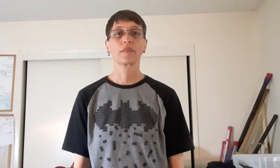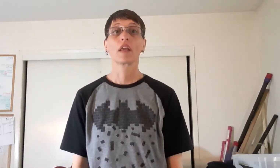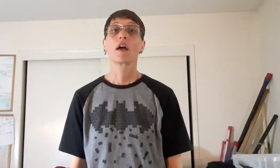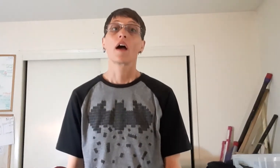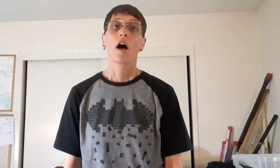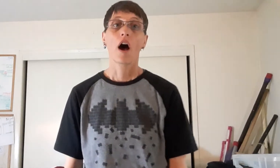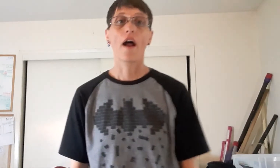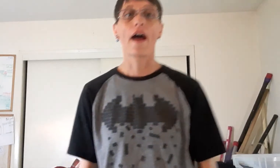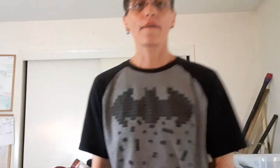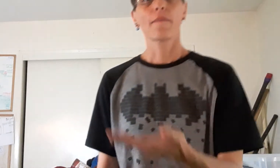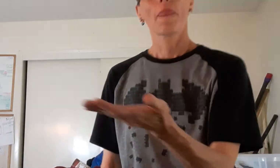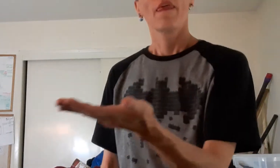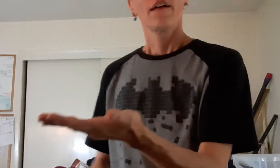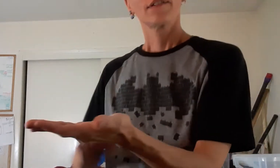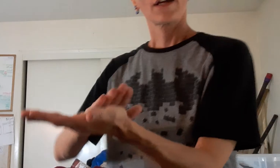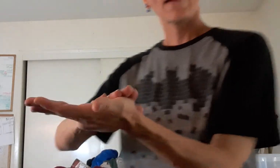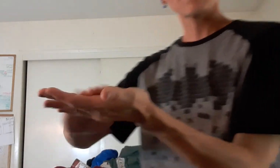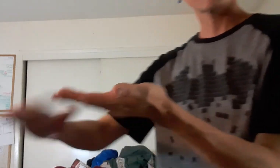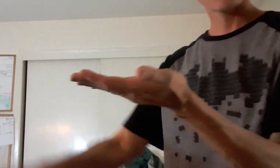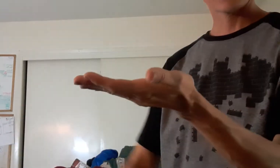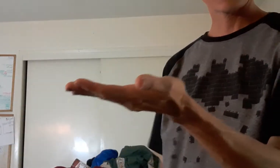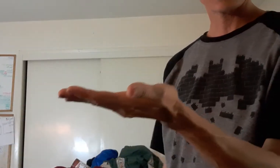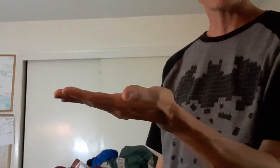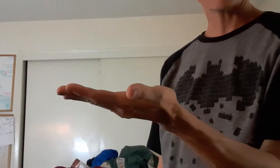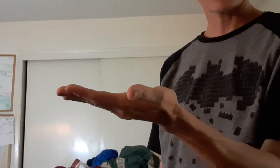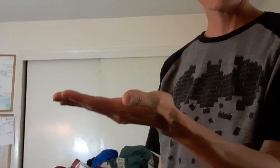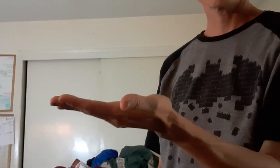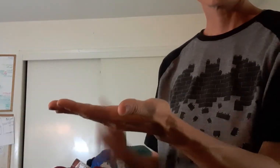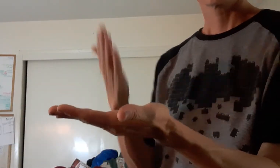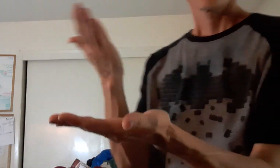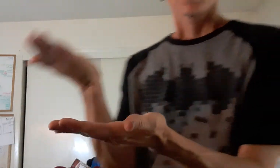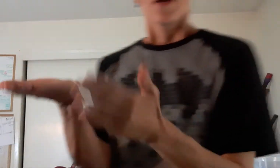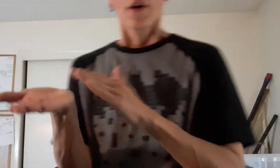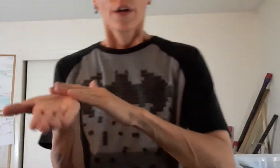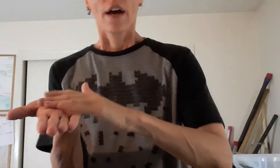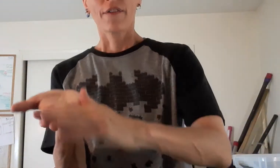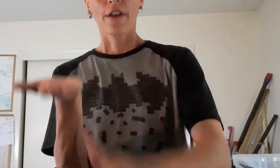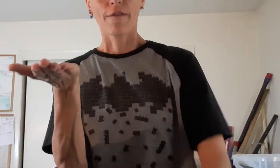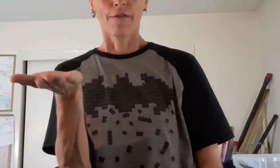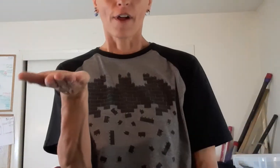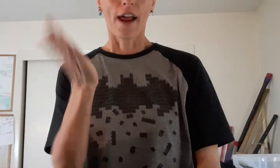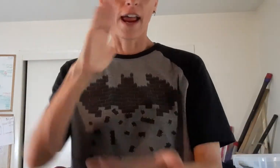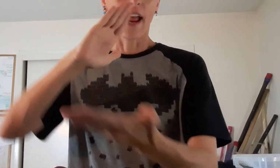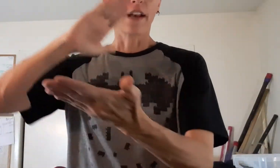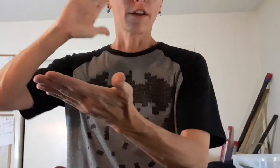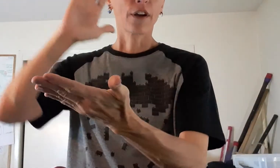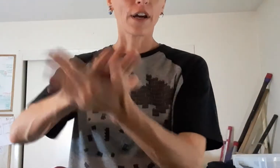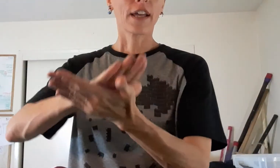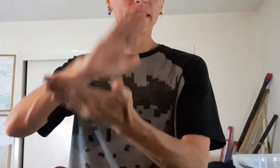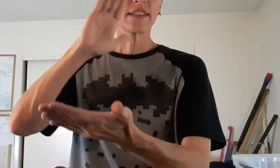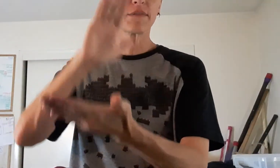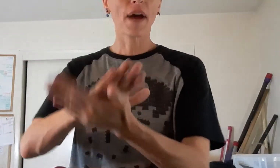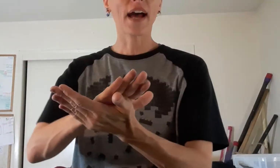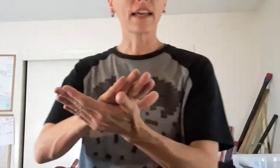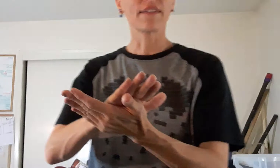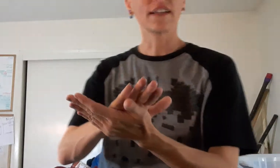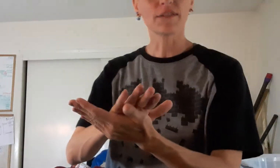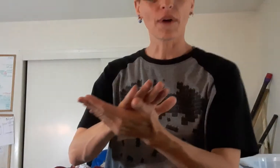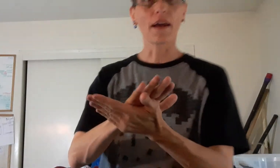All right. So you have a flat hand, right? You have another flat hand. You're going to smack it this way.